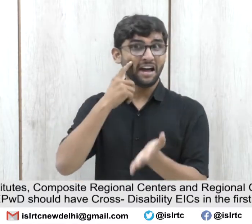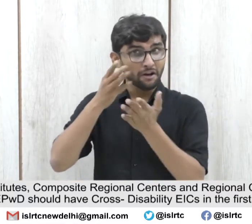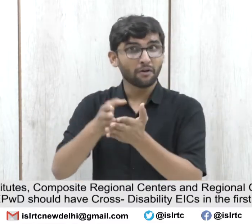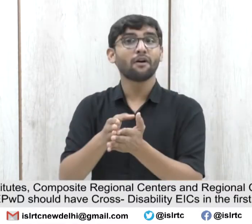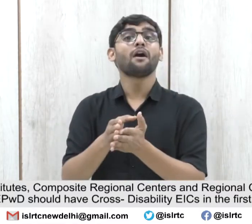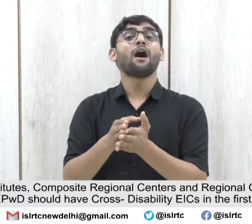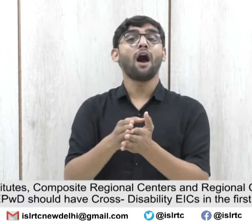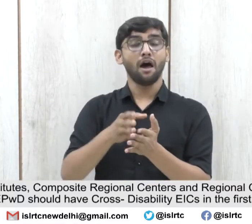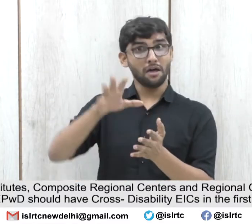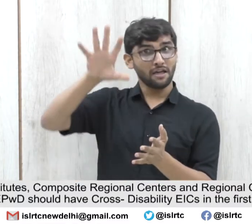first place.